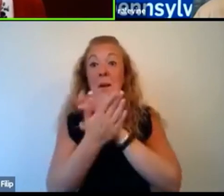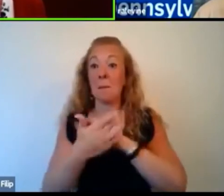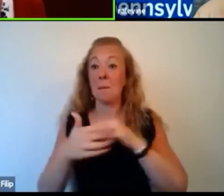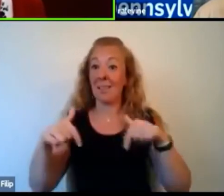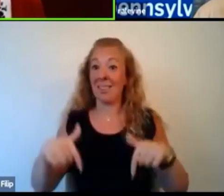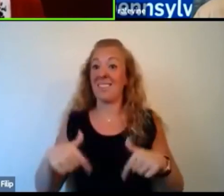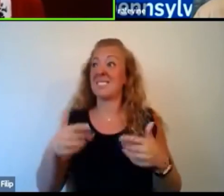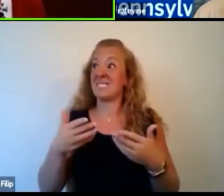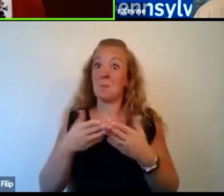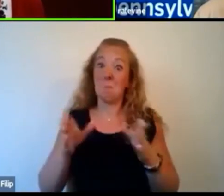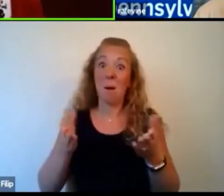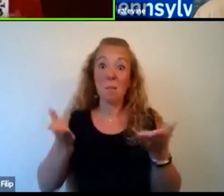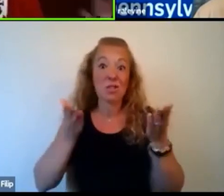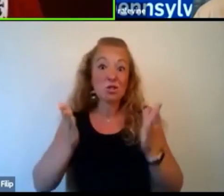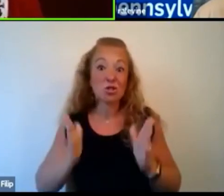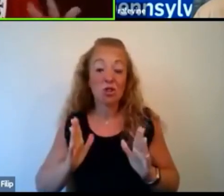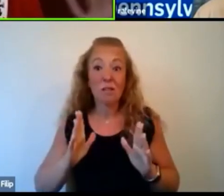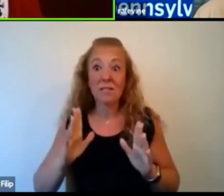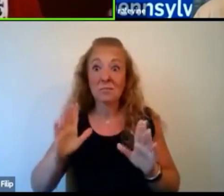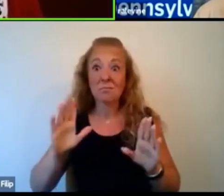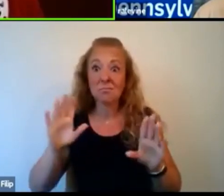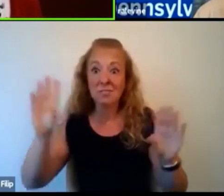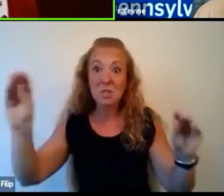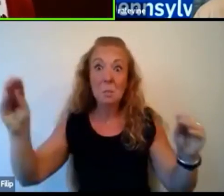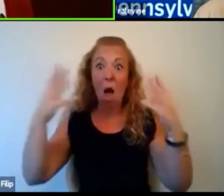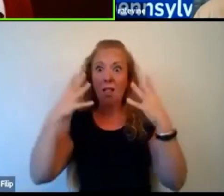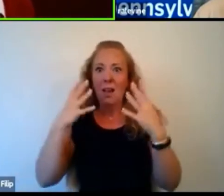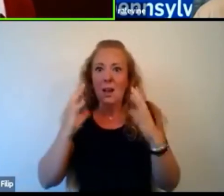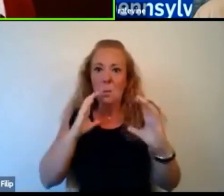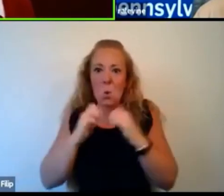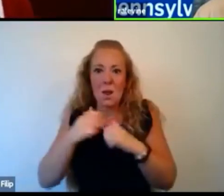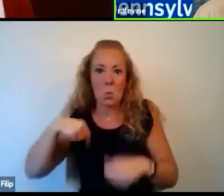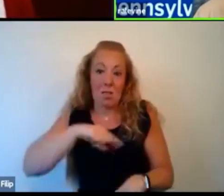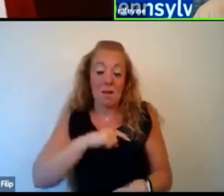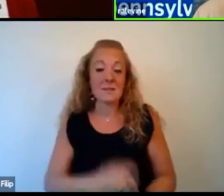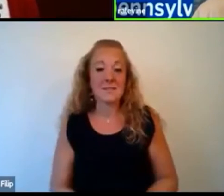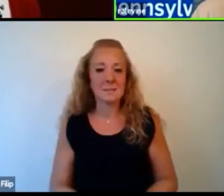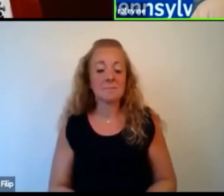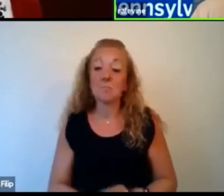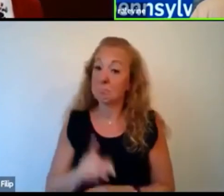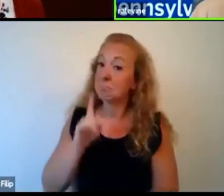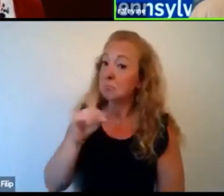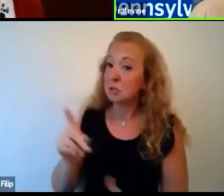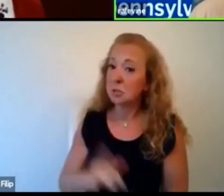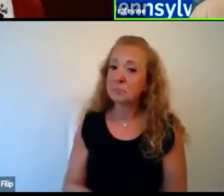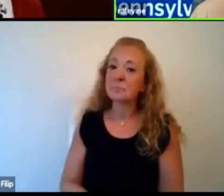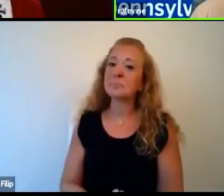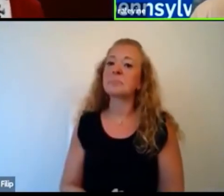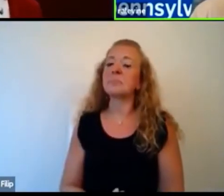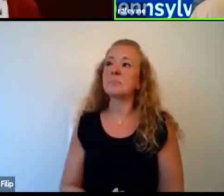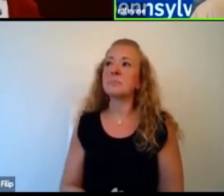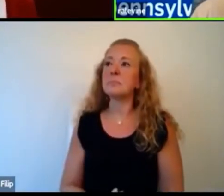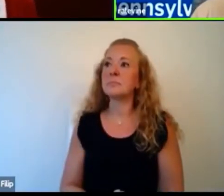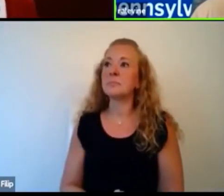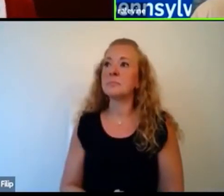public servant in the spotlight and needing to communicate with all of us. Absolutely. So, you know, my high school education, I thought